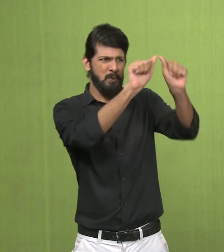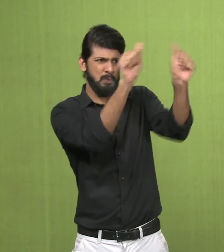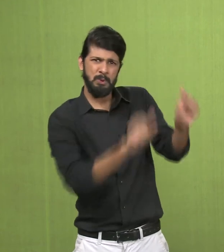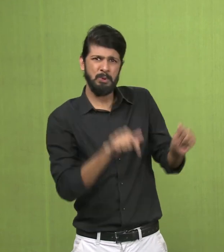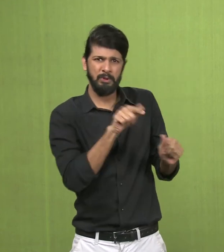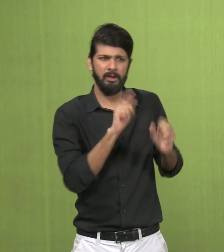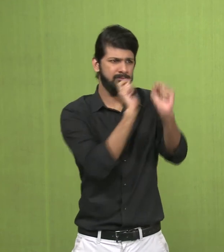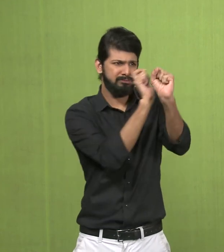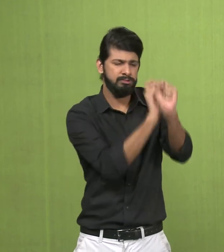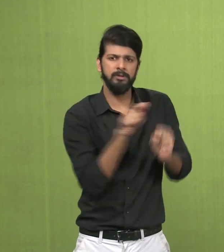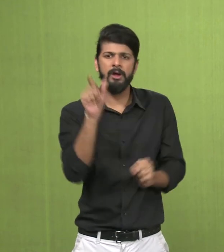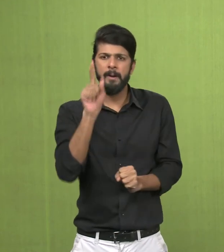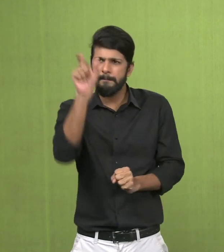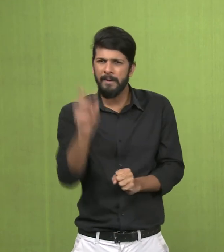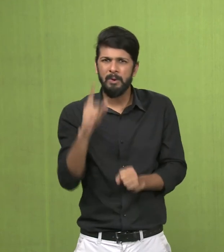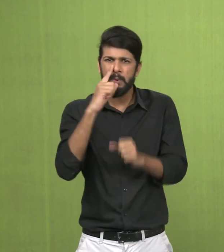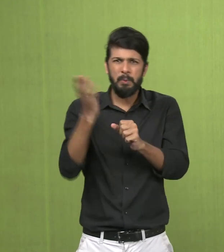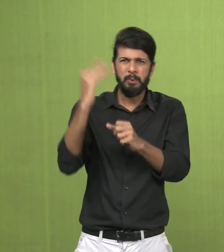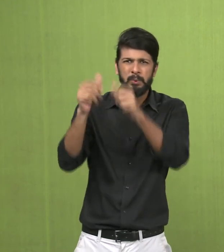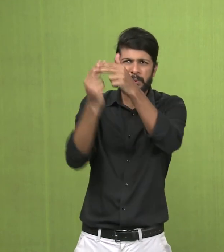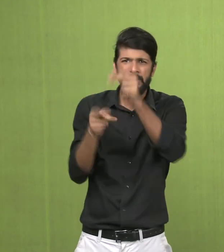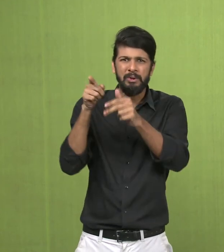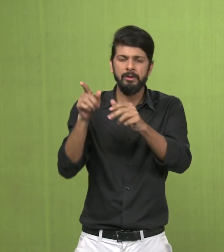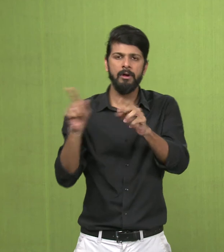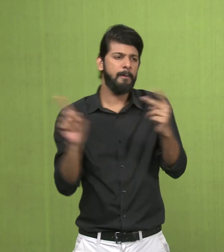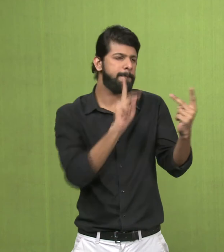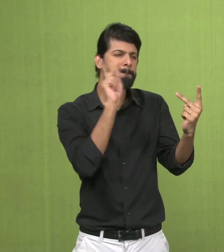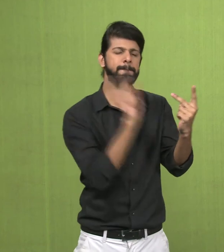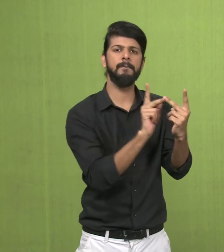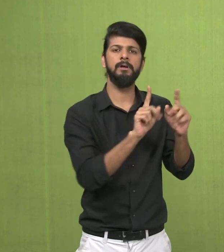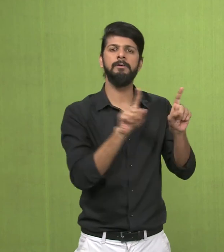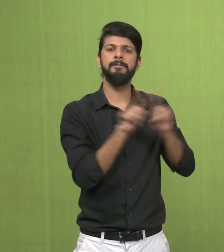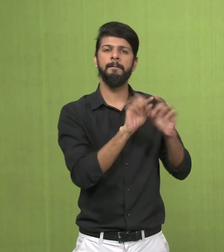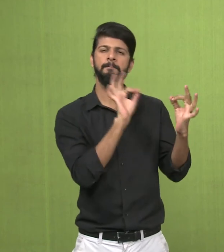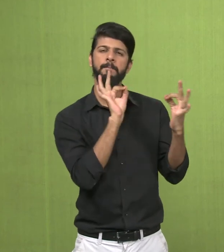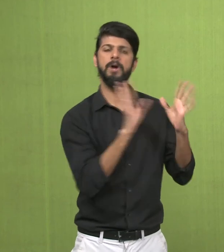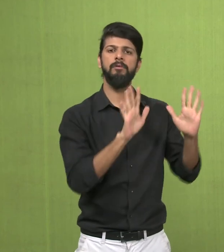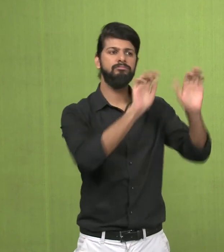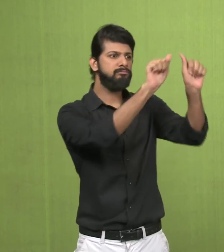the traditional idea of the perfect feminine beauty.